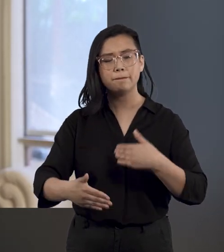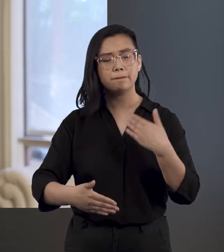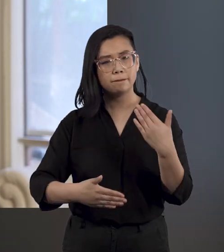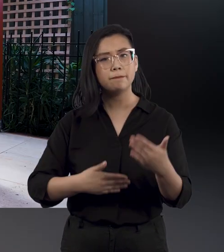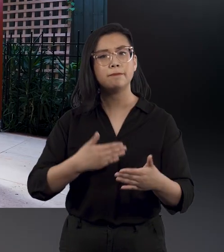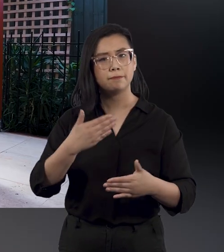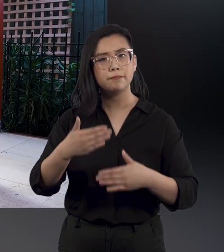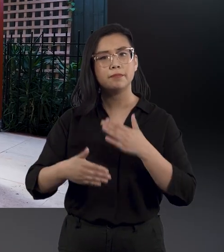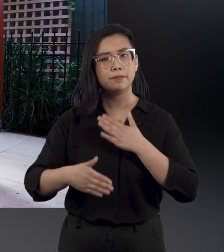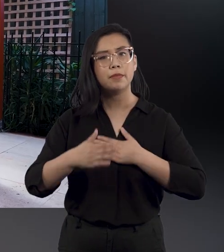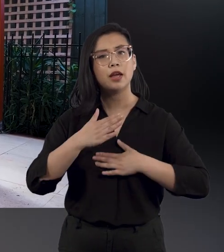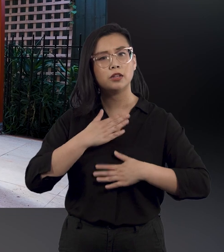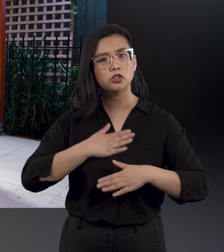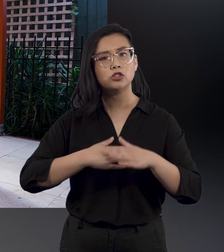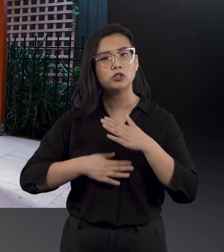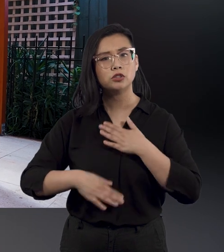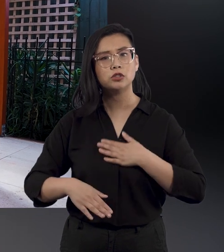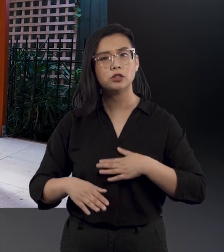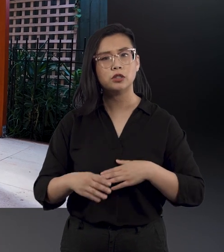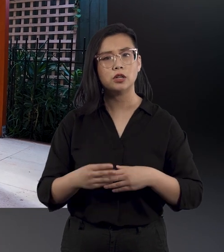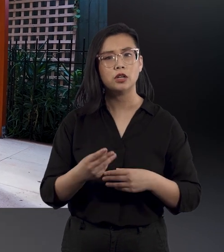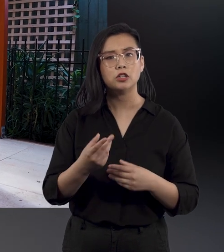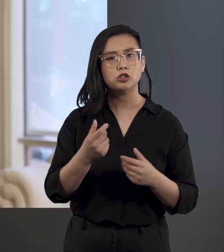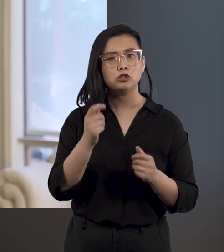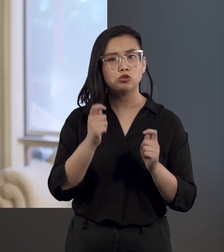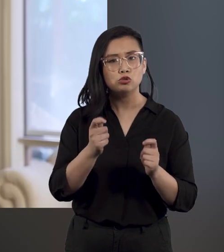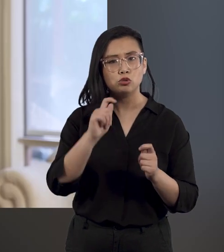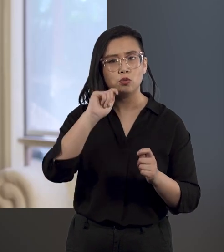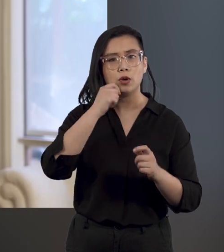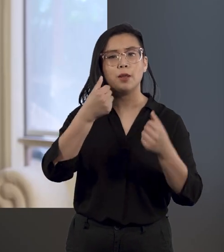patiently and the things will come again.